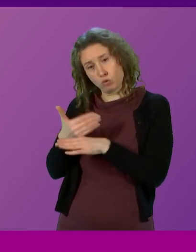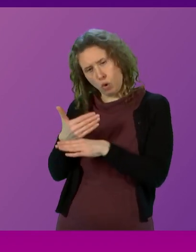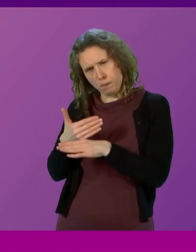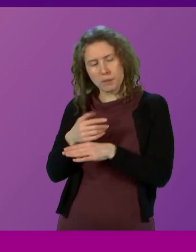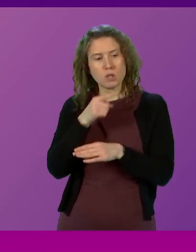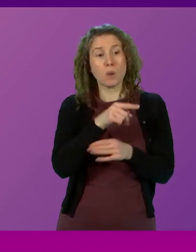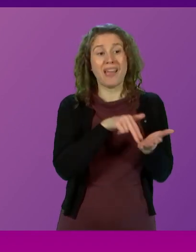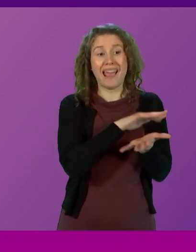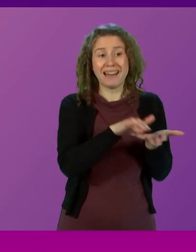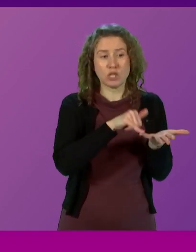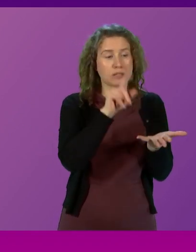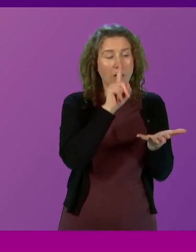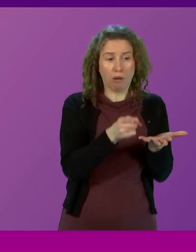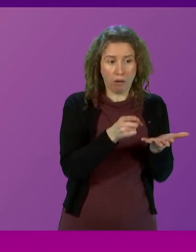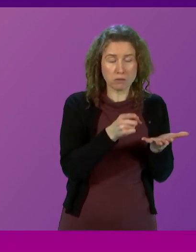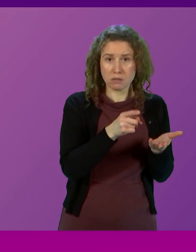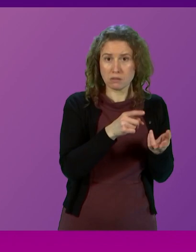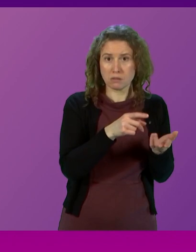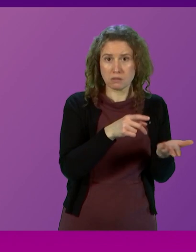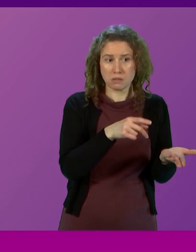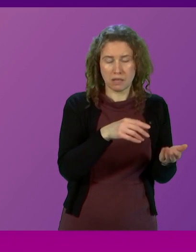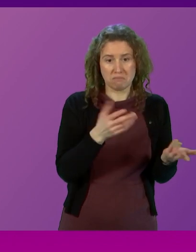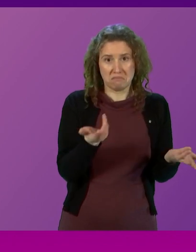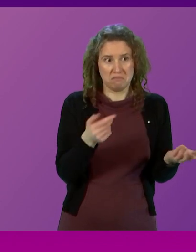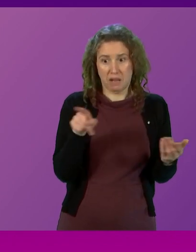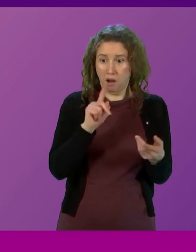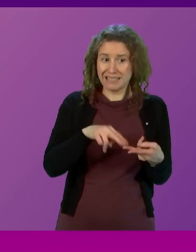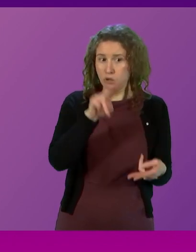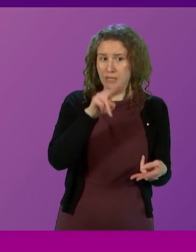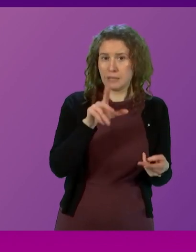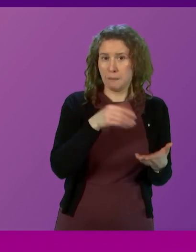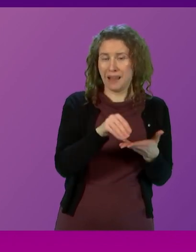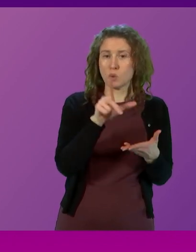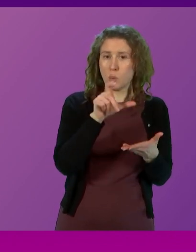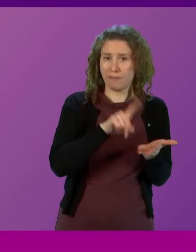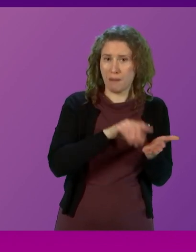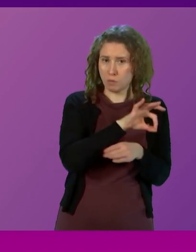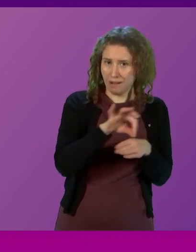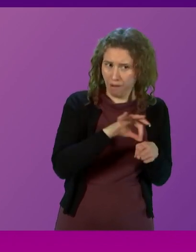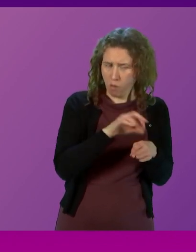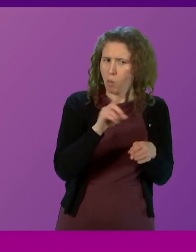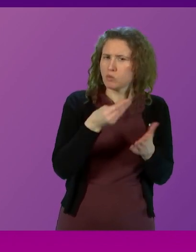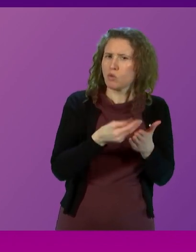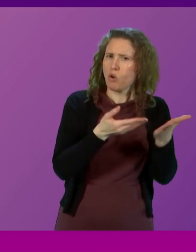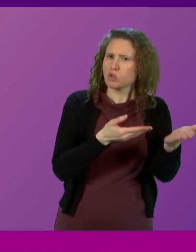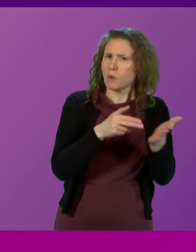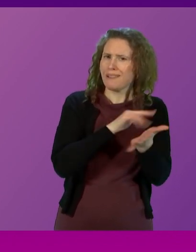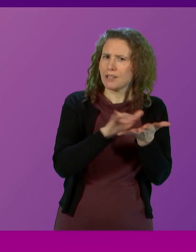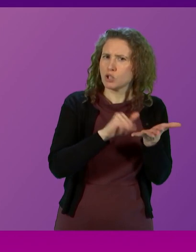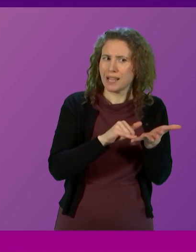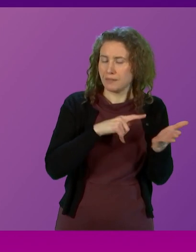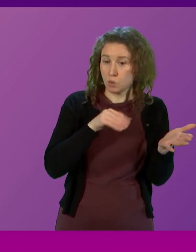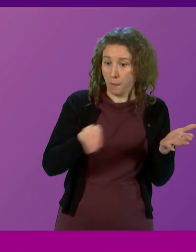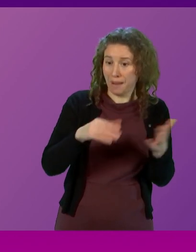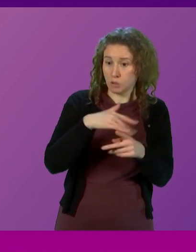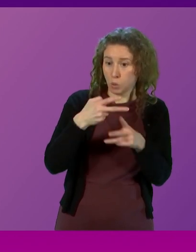service of failing to increase pay to £12 an hour and has that assessment been carried out? I would also ask